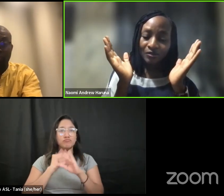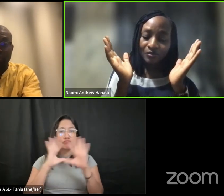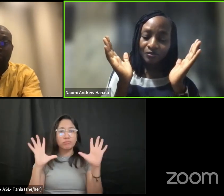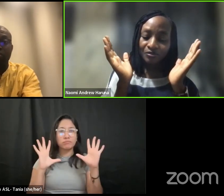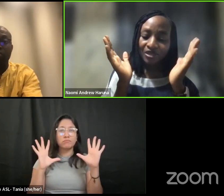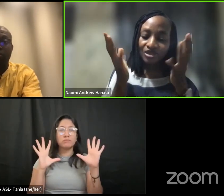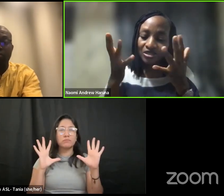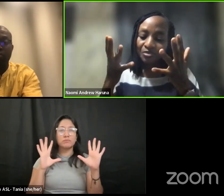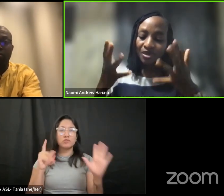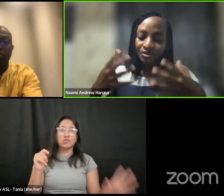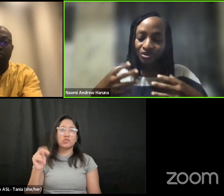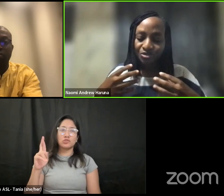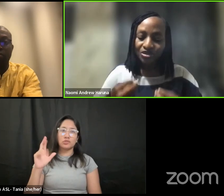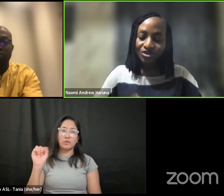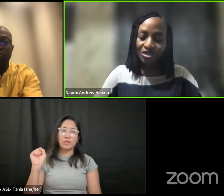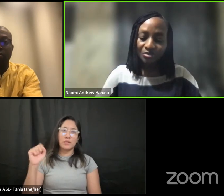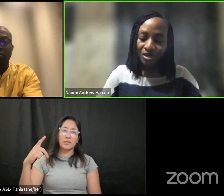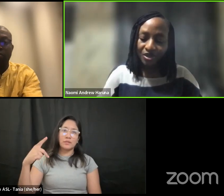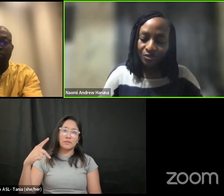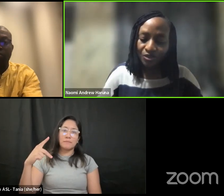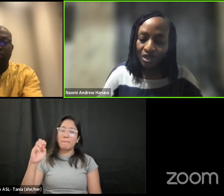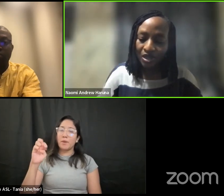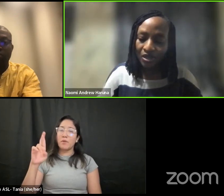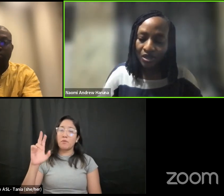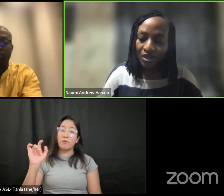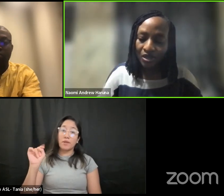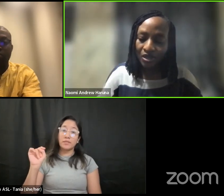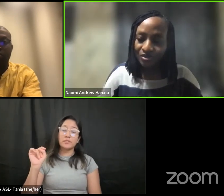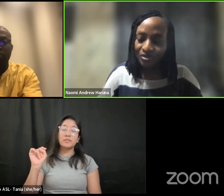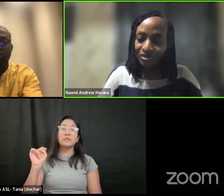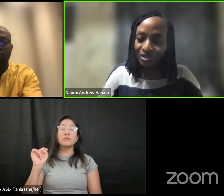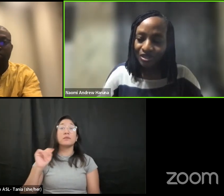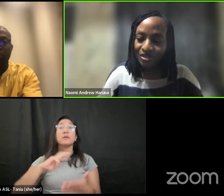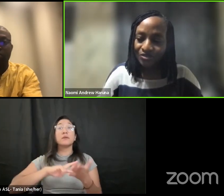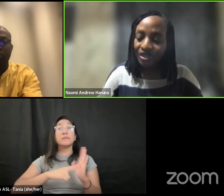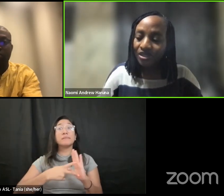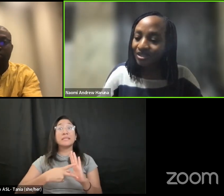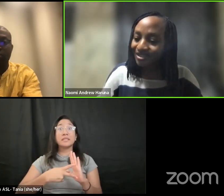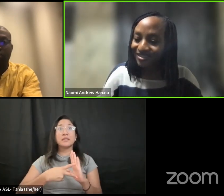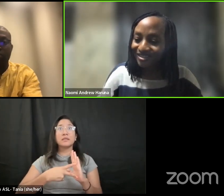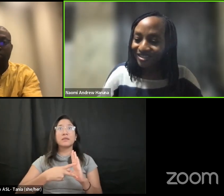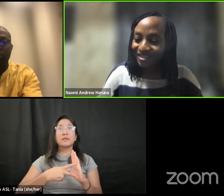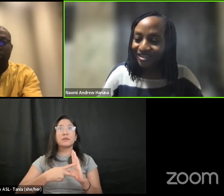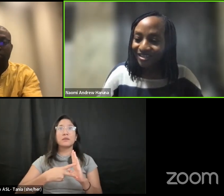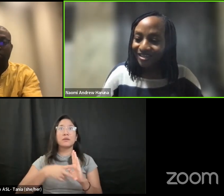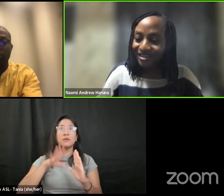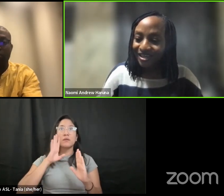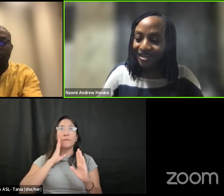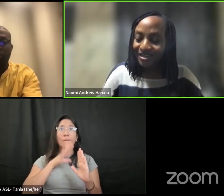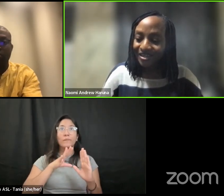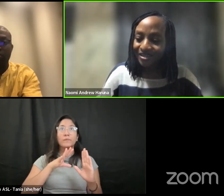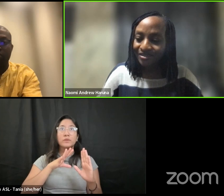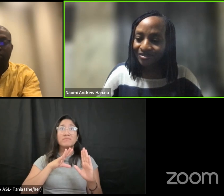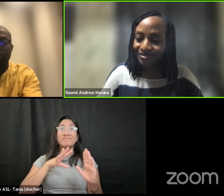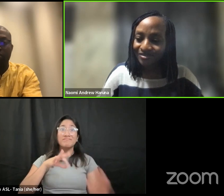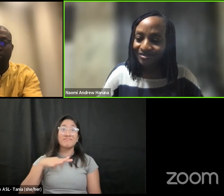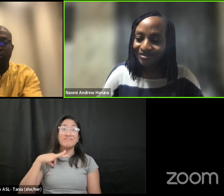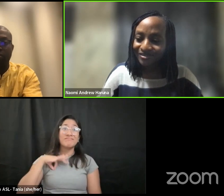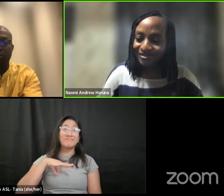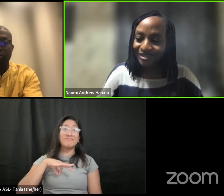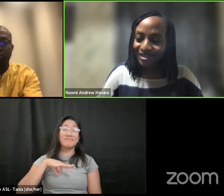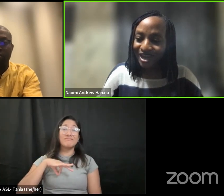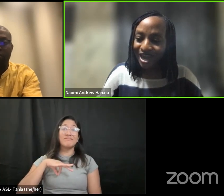um by transparent being transparent would help greatly in